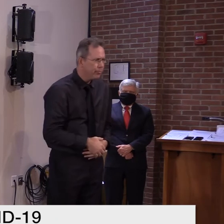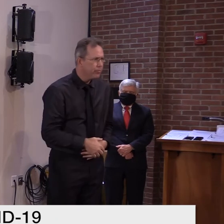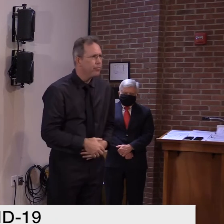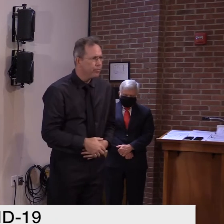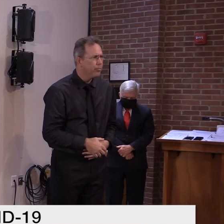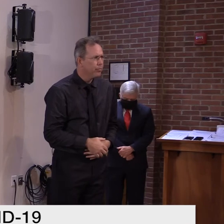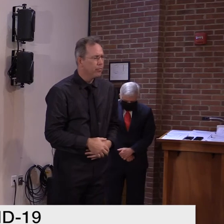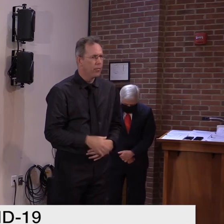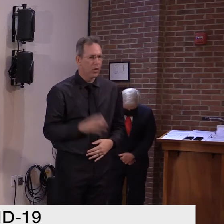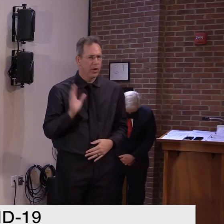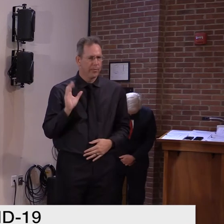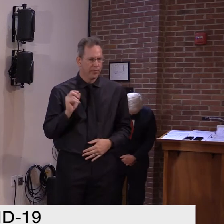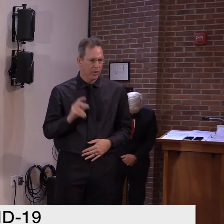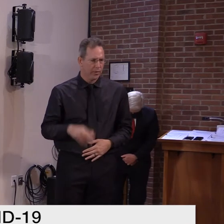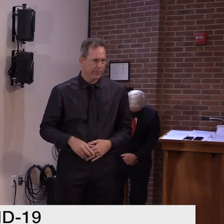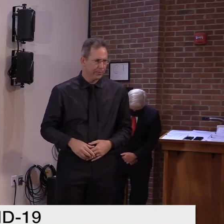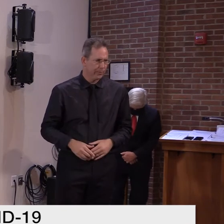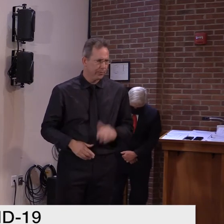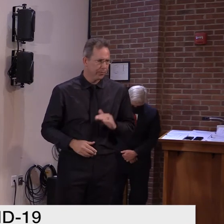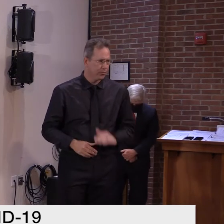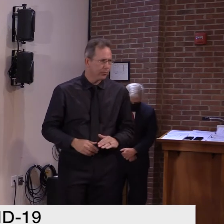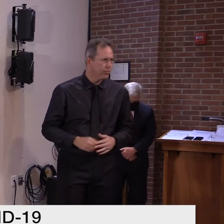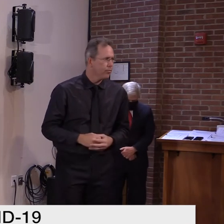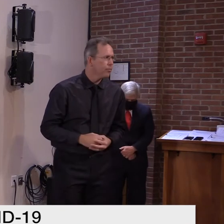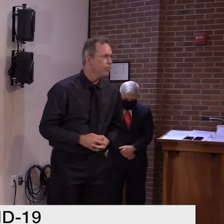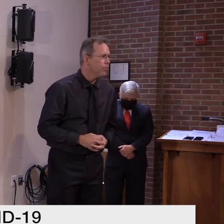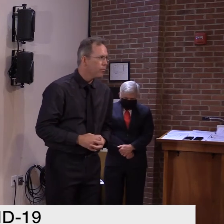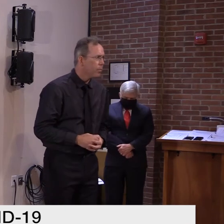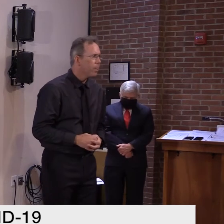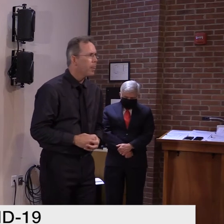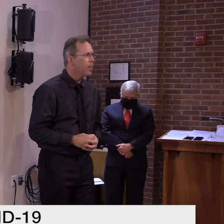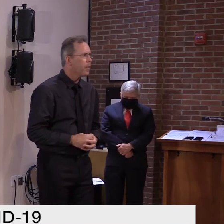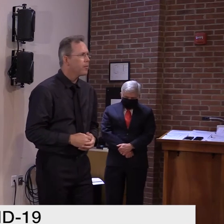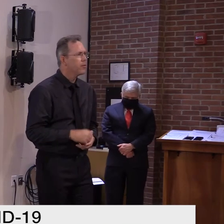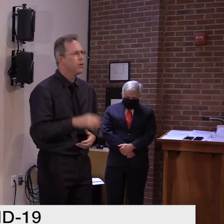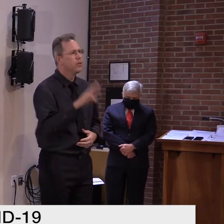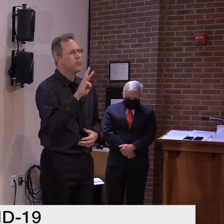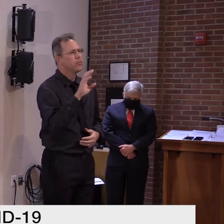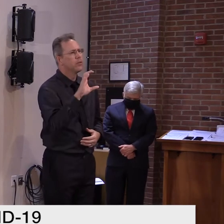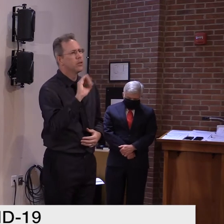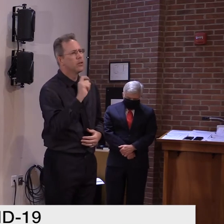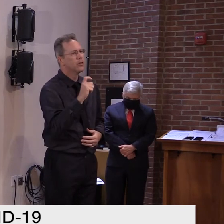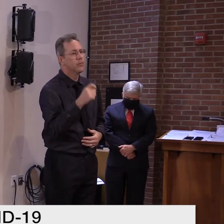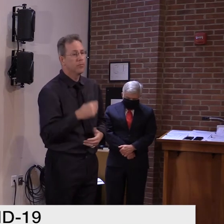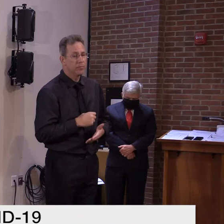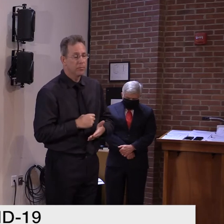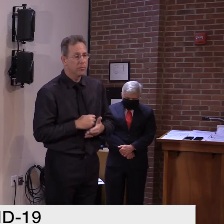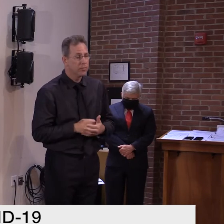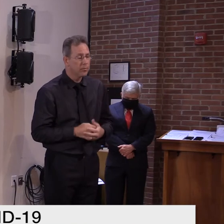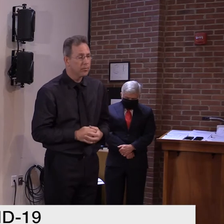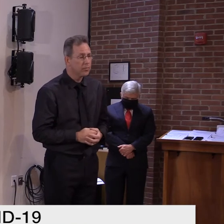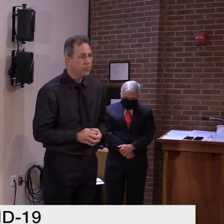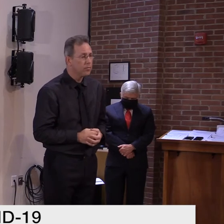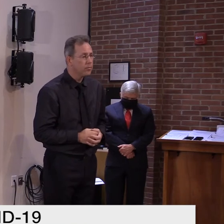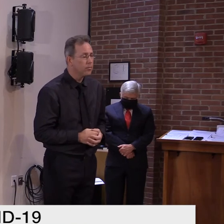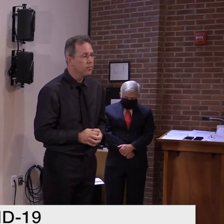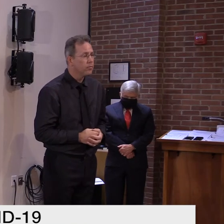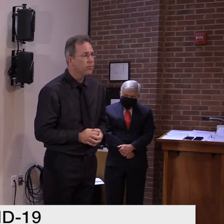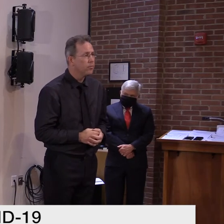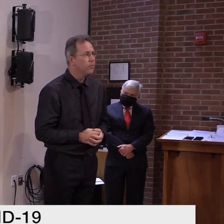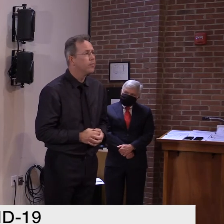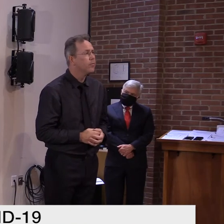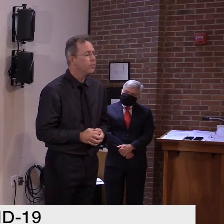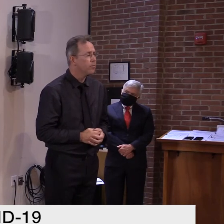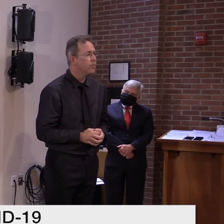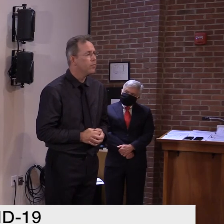Avery, WCAX. So Barry, you've mentioned taking this week by week. So with these new restrictions, what is your advice to the monitors